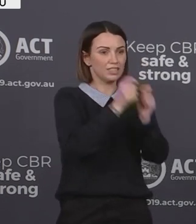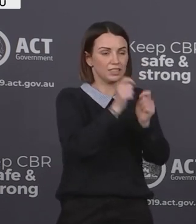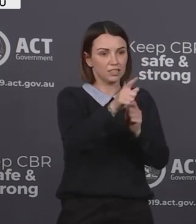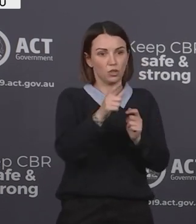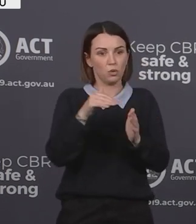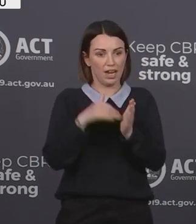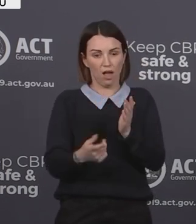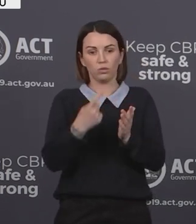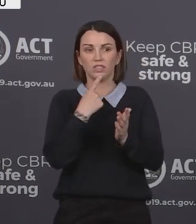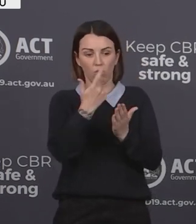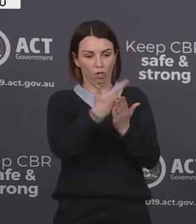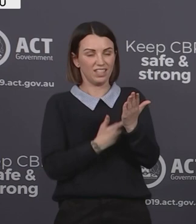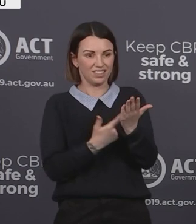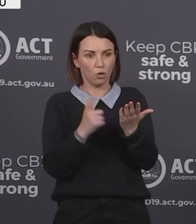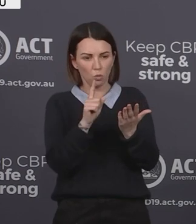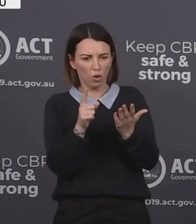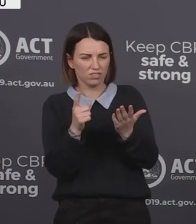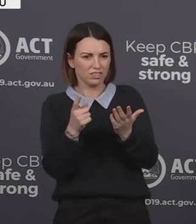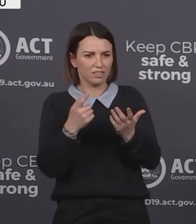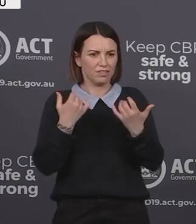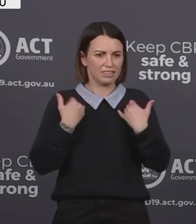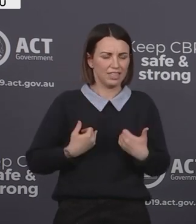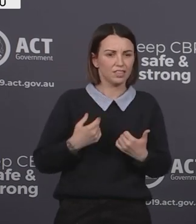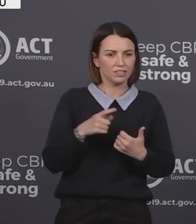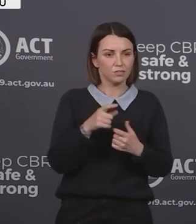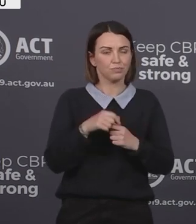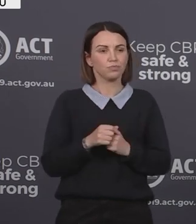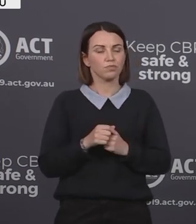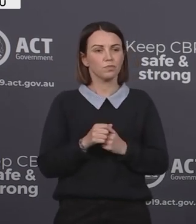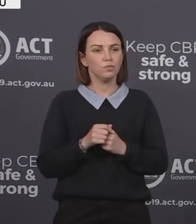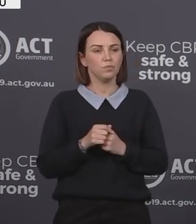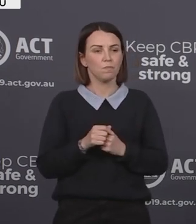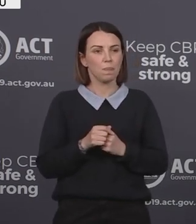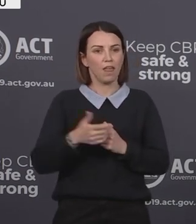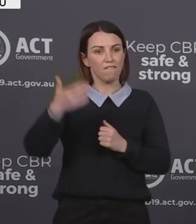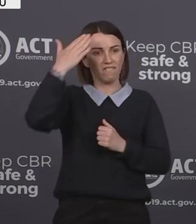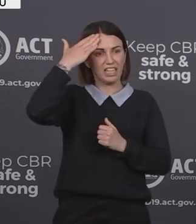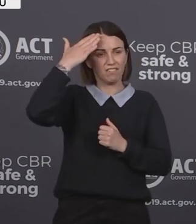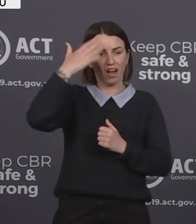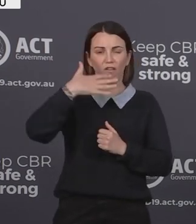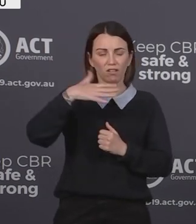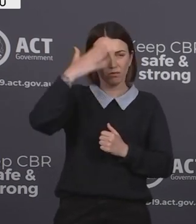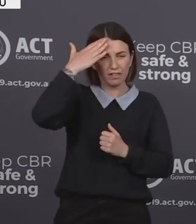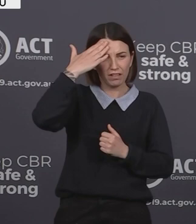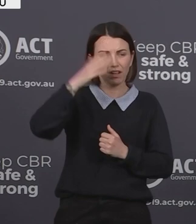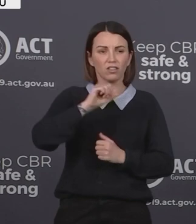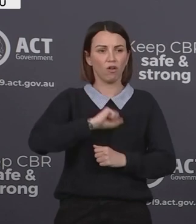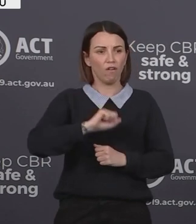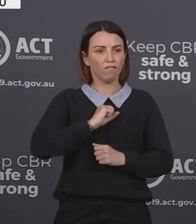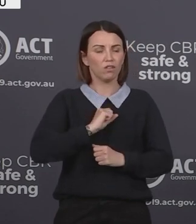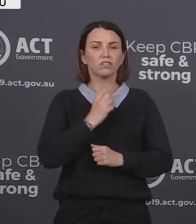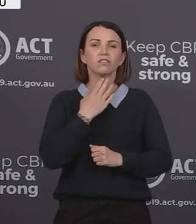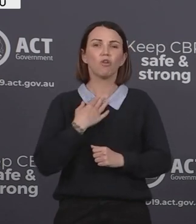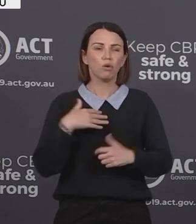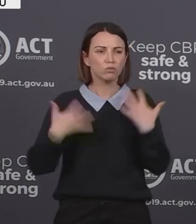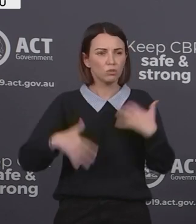The main symptoms are, or most common symptoms, are fever, cough, sore